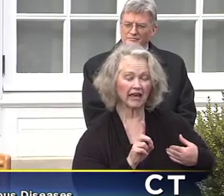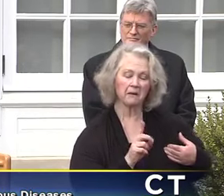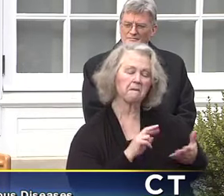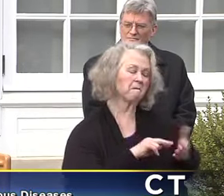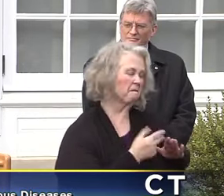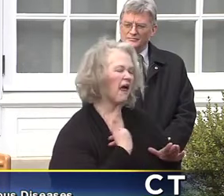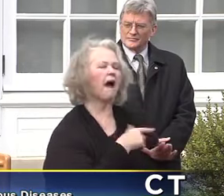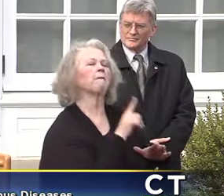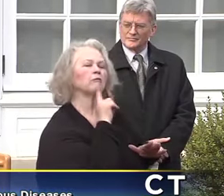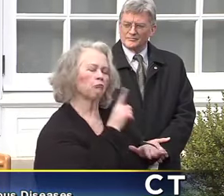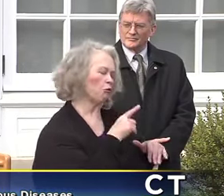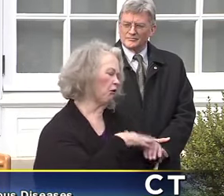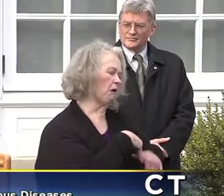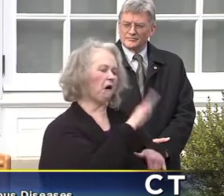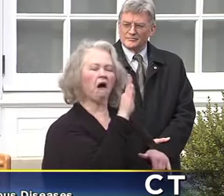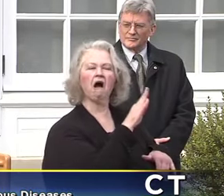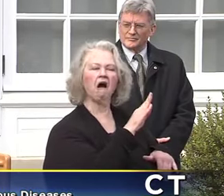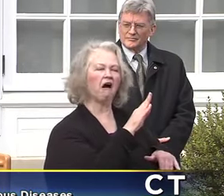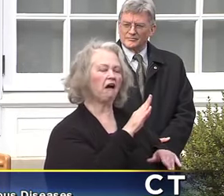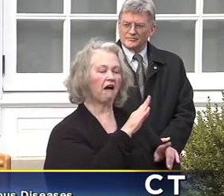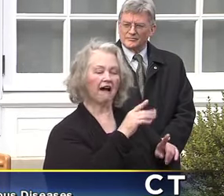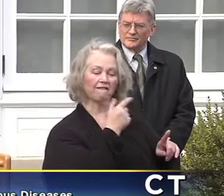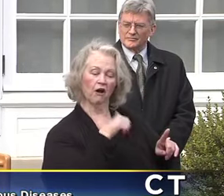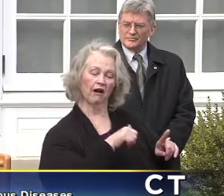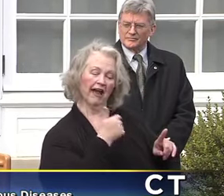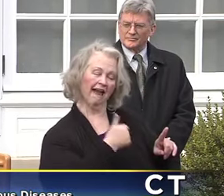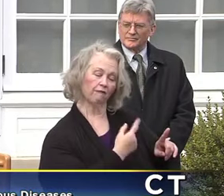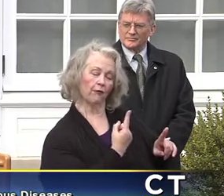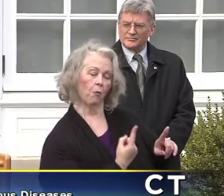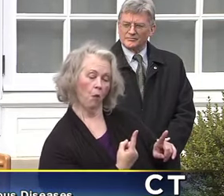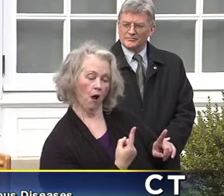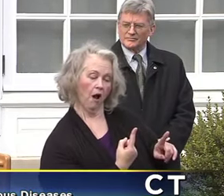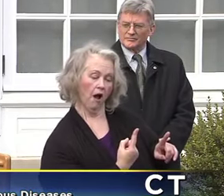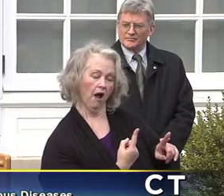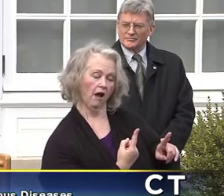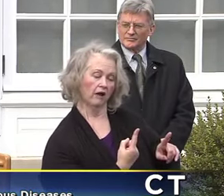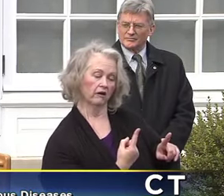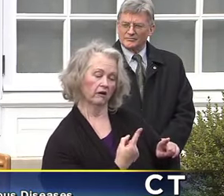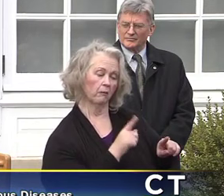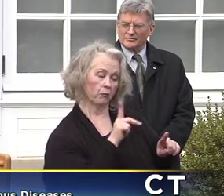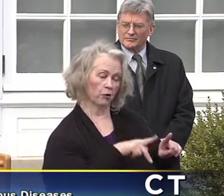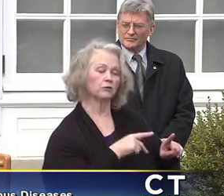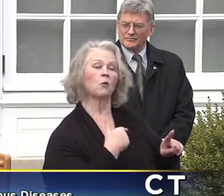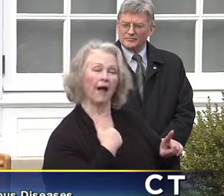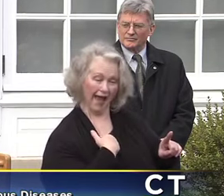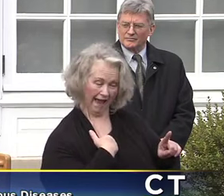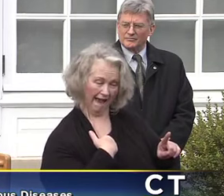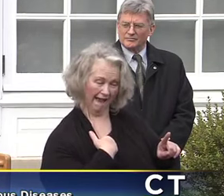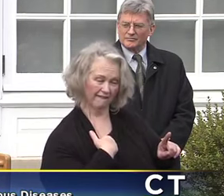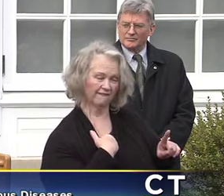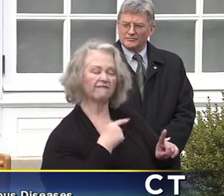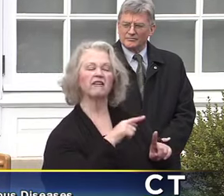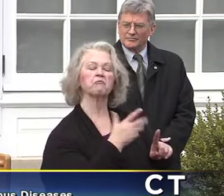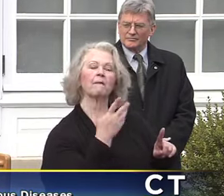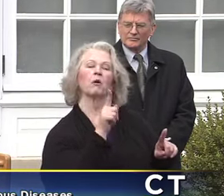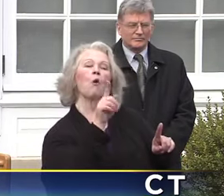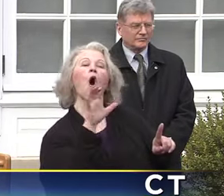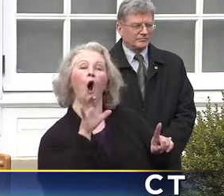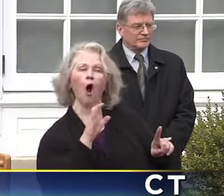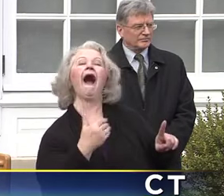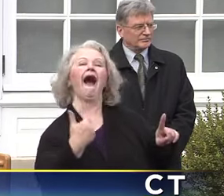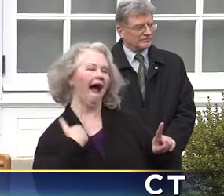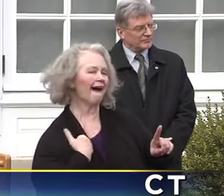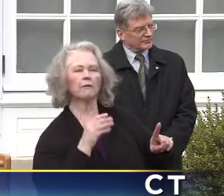have COVID-19 for every single positive, which puts us around 6,000 or so. And that might be a low estimate. Doc,